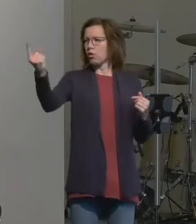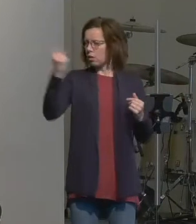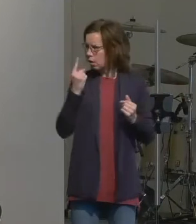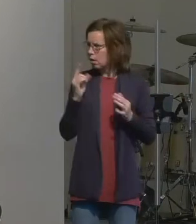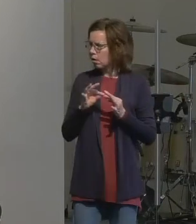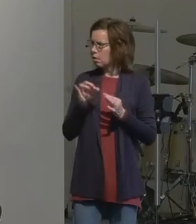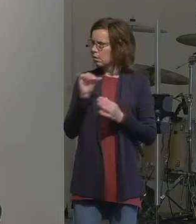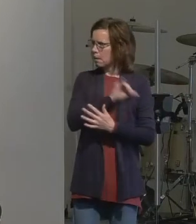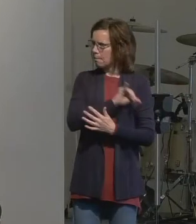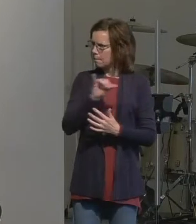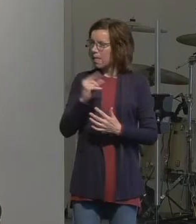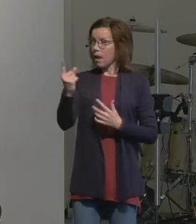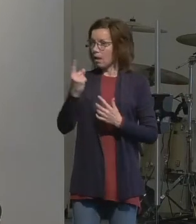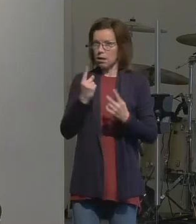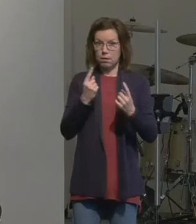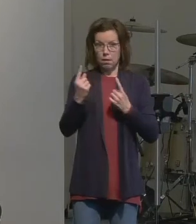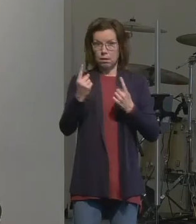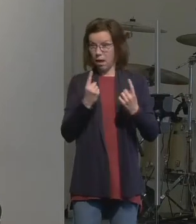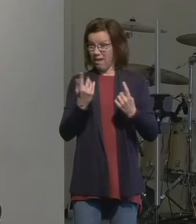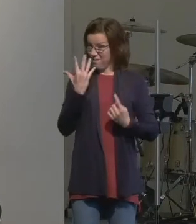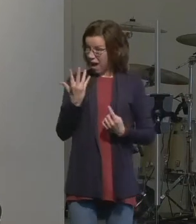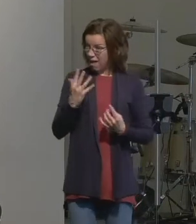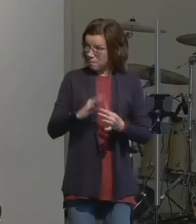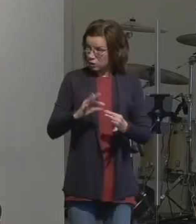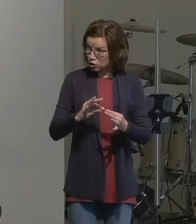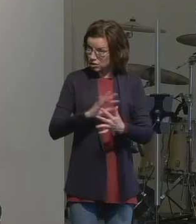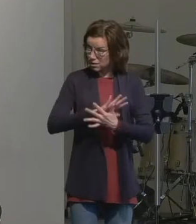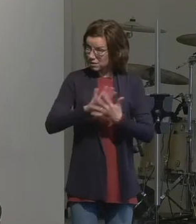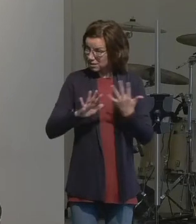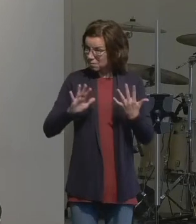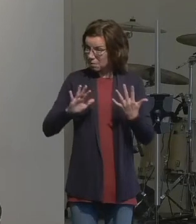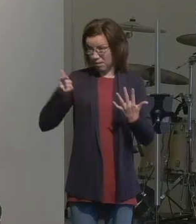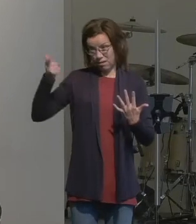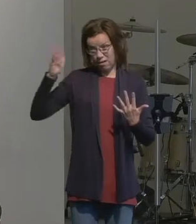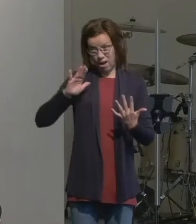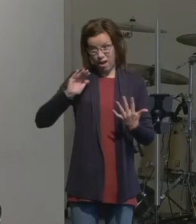and if that is happening in your life understand something God may be trying to shift you